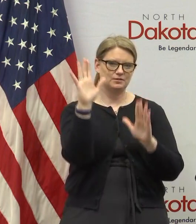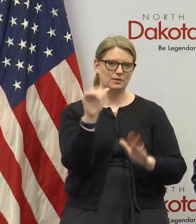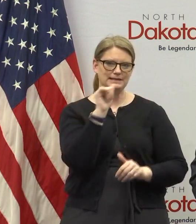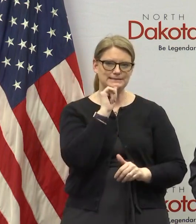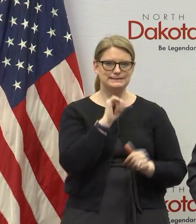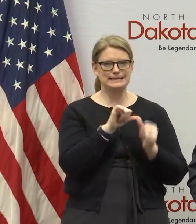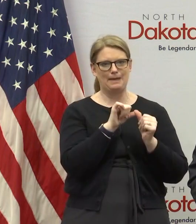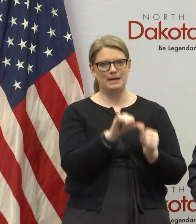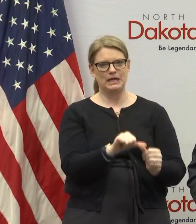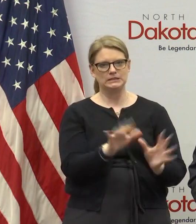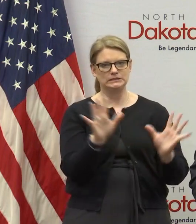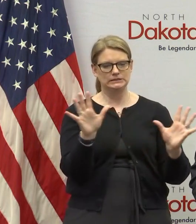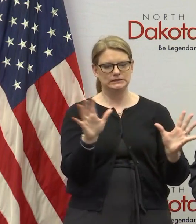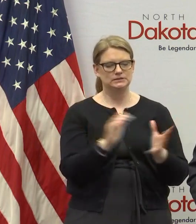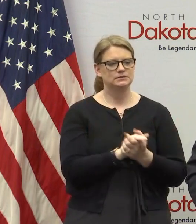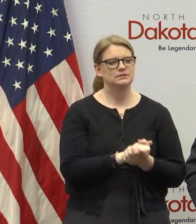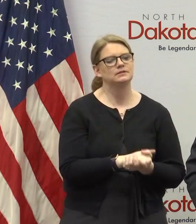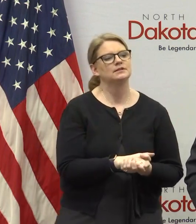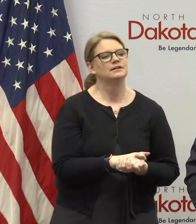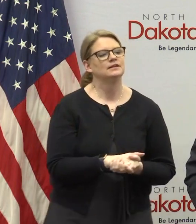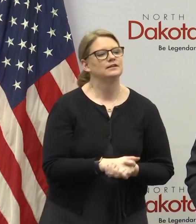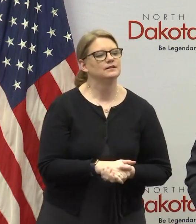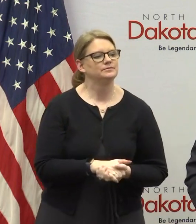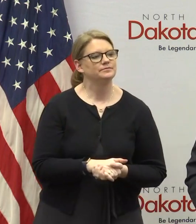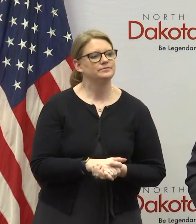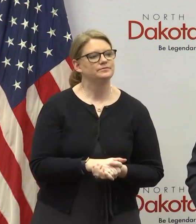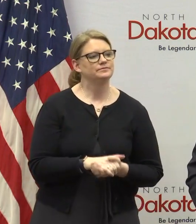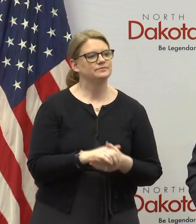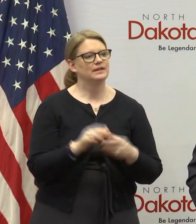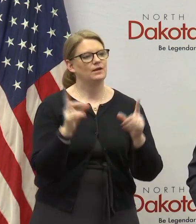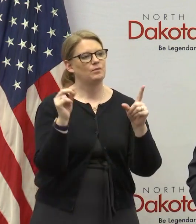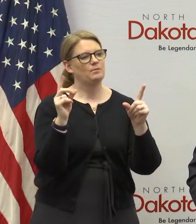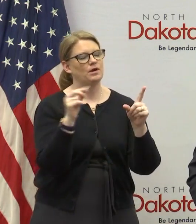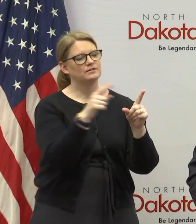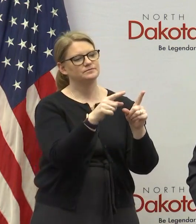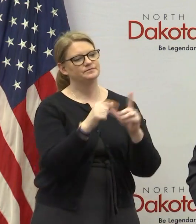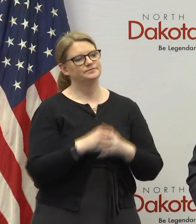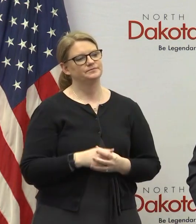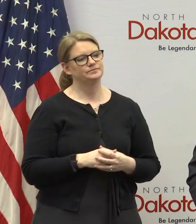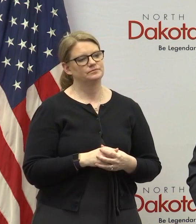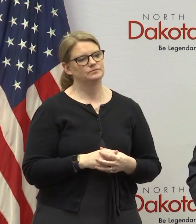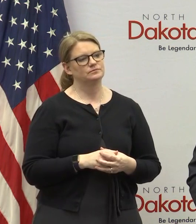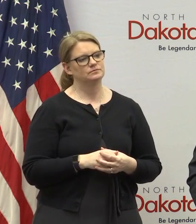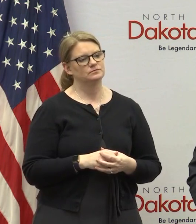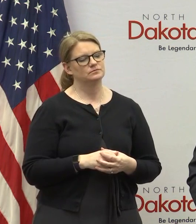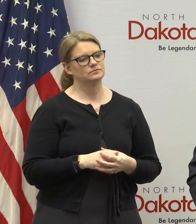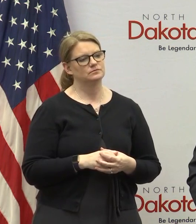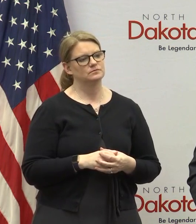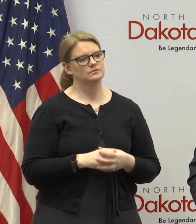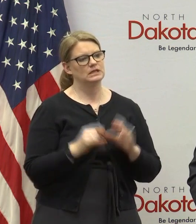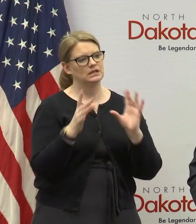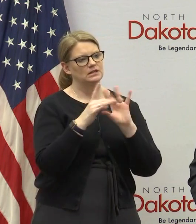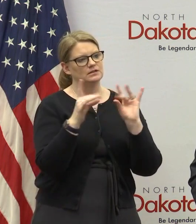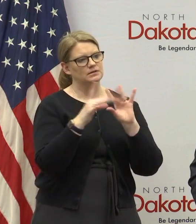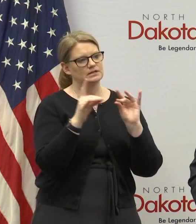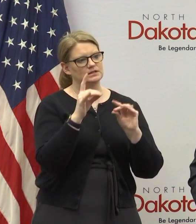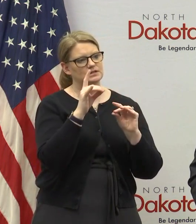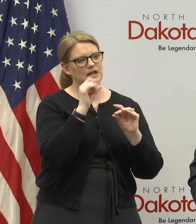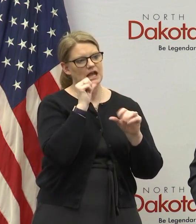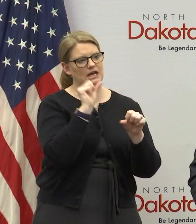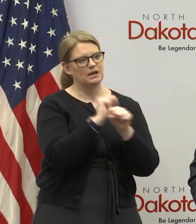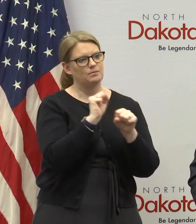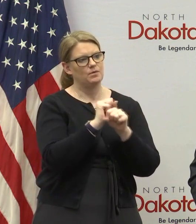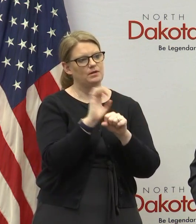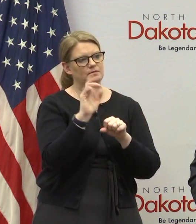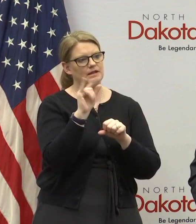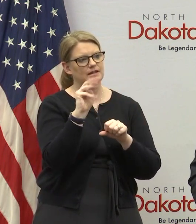okay next question i can do one more okay um so you mentioned these unemployment claims are they coming from